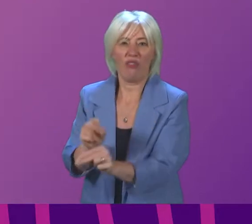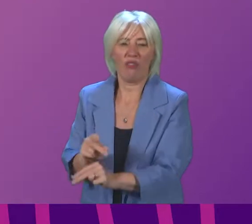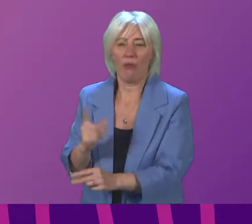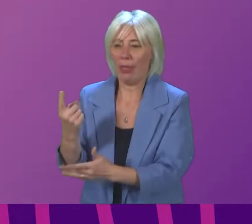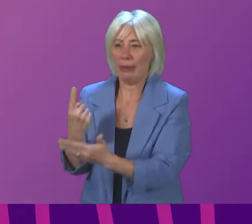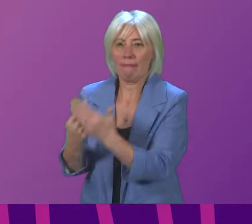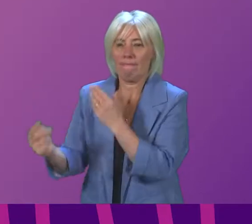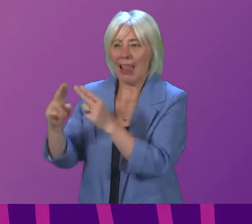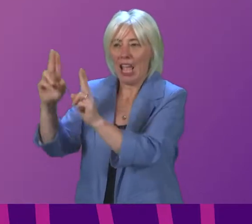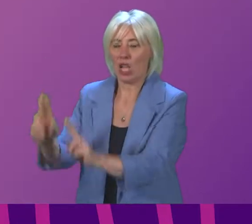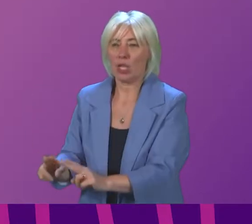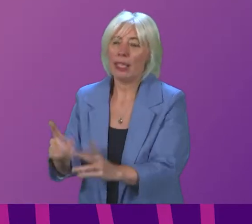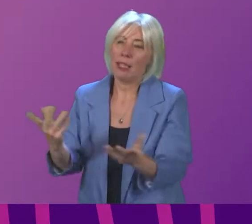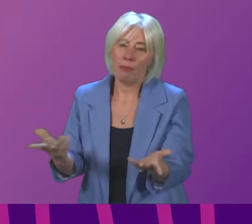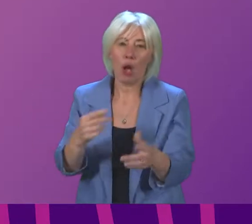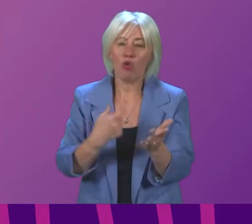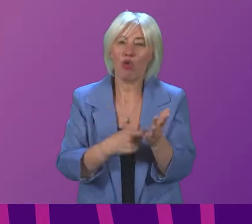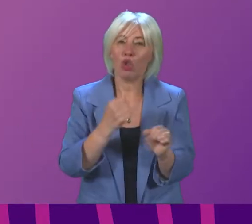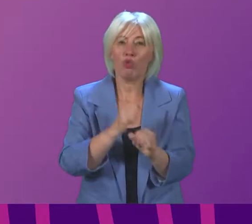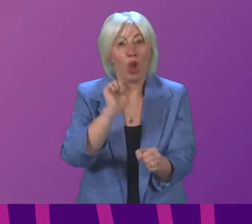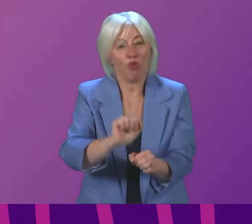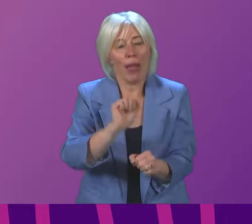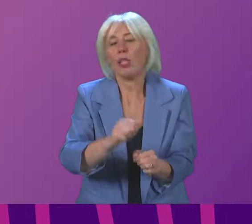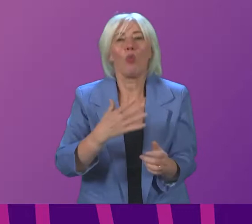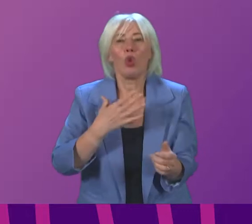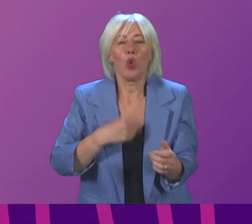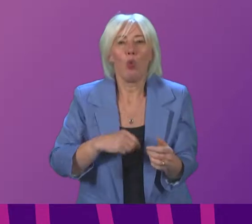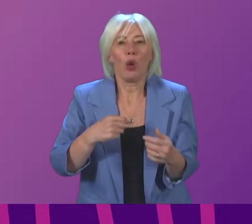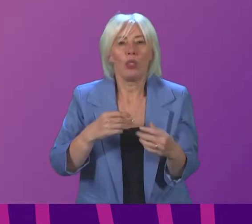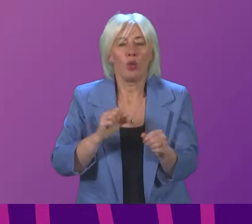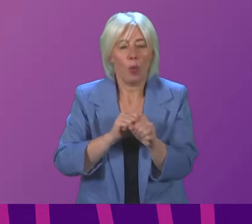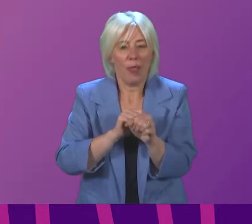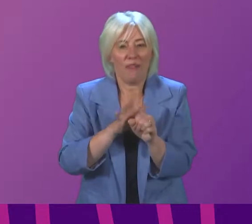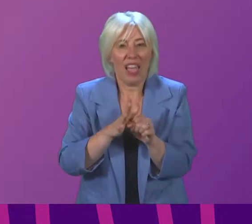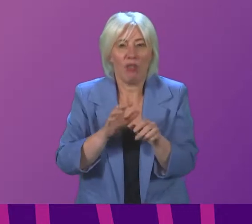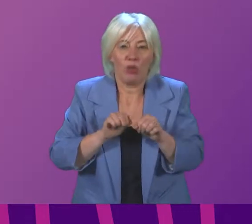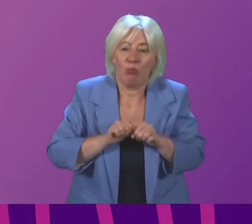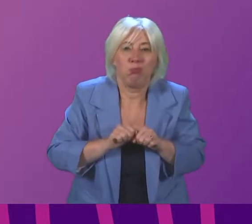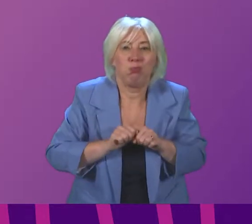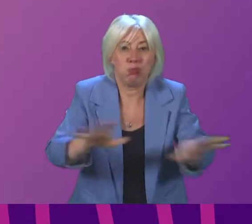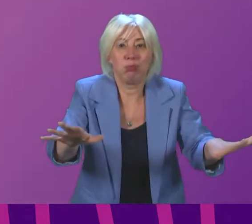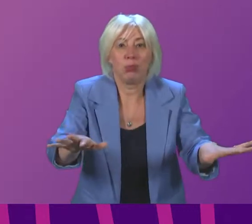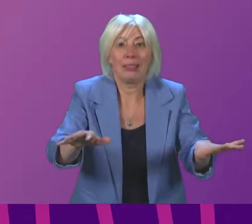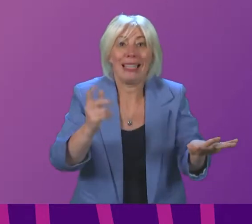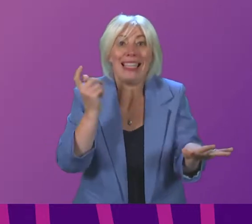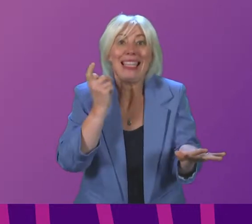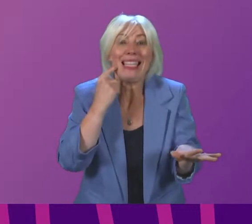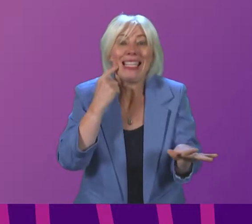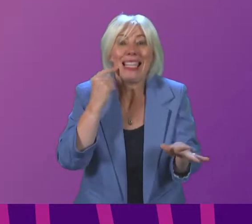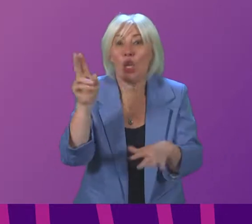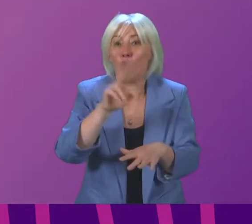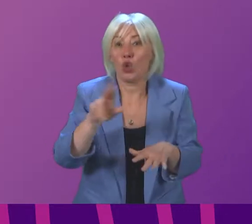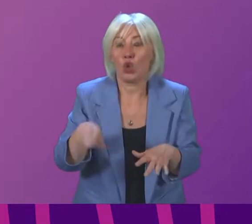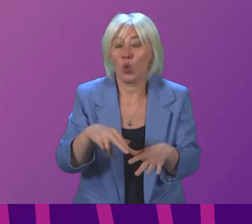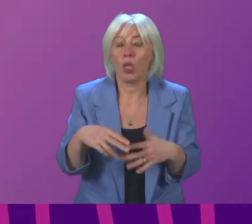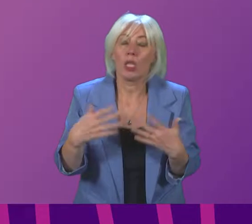hand as Ross Greer rightly says we do not want to have a situation where we are allowing the virus to spread more easily in schools than it would